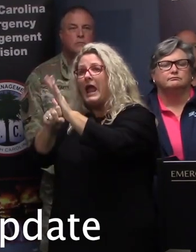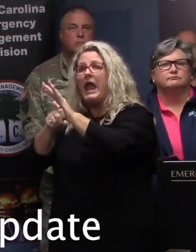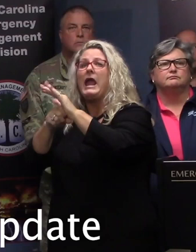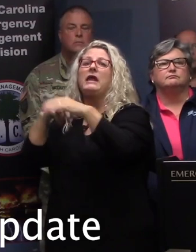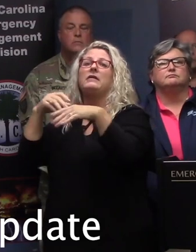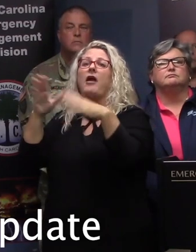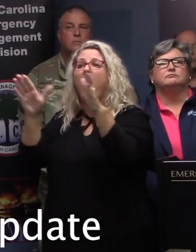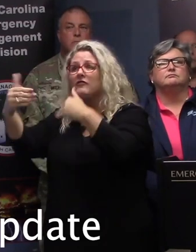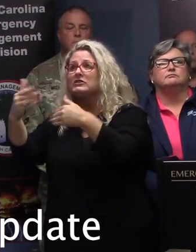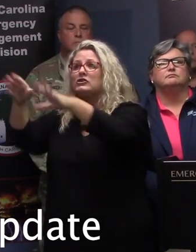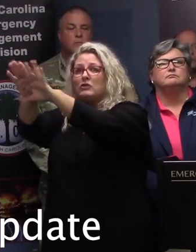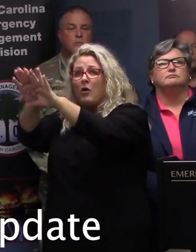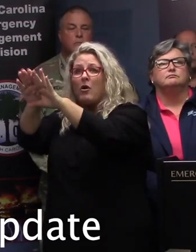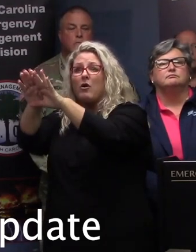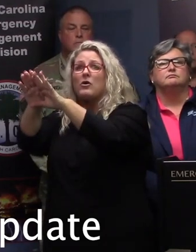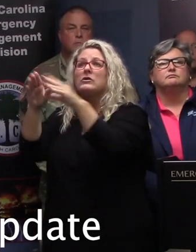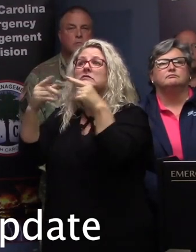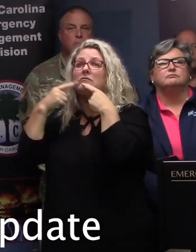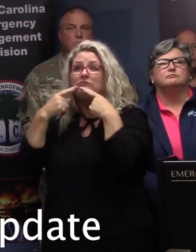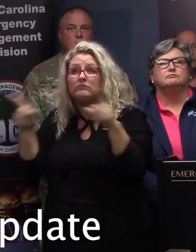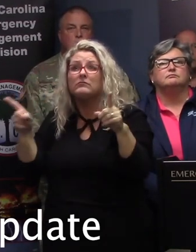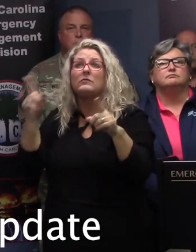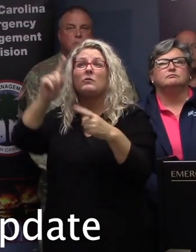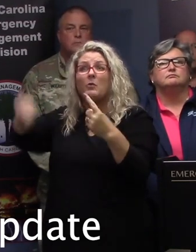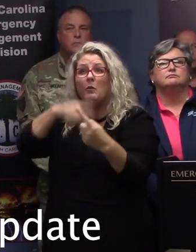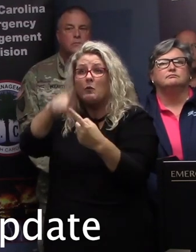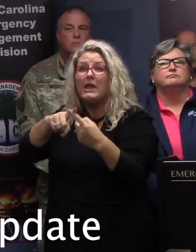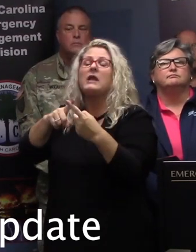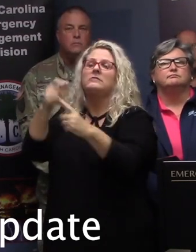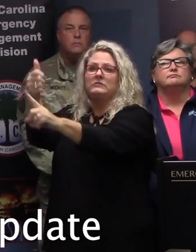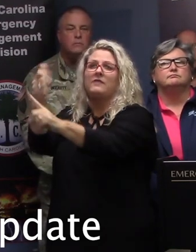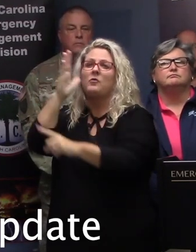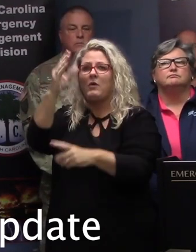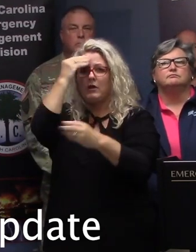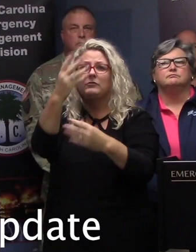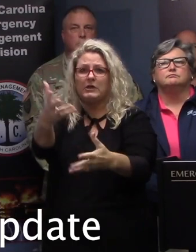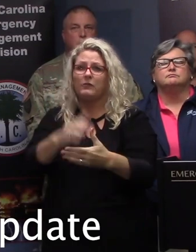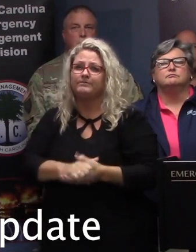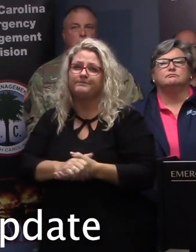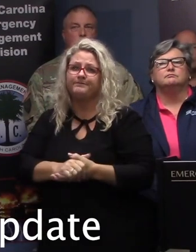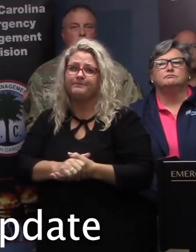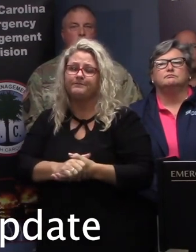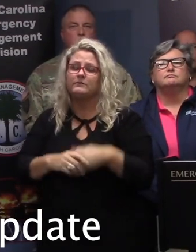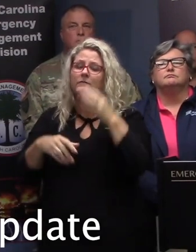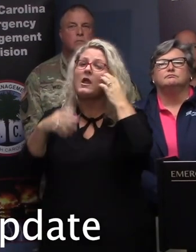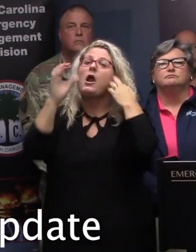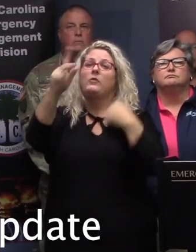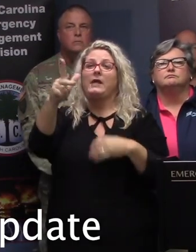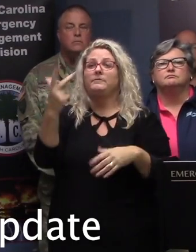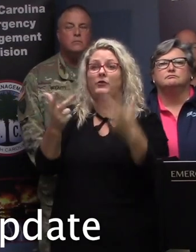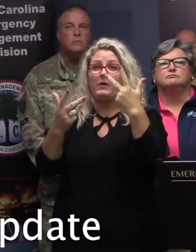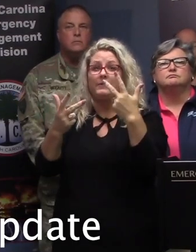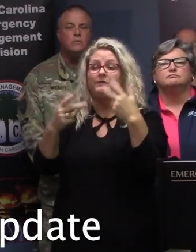be made when and will be announced and made when and if necessary. Number three, lane reversals.